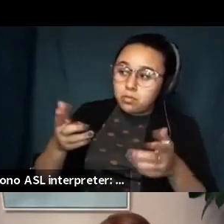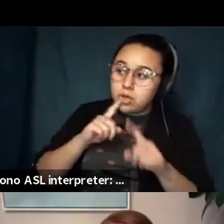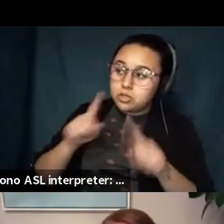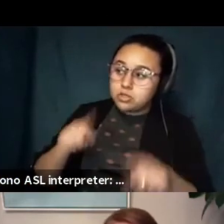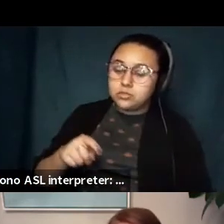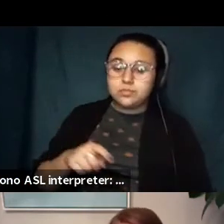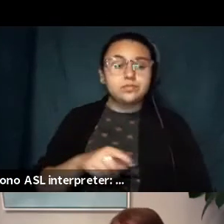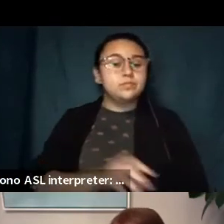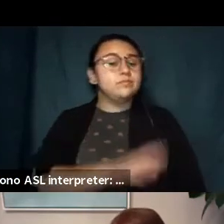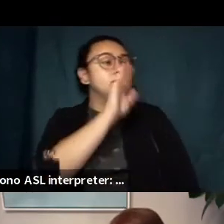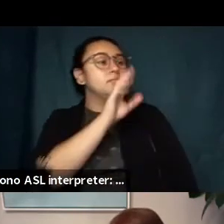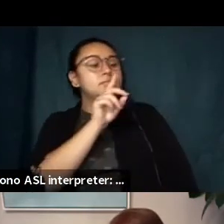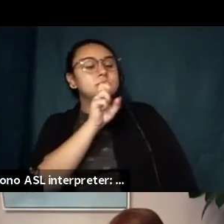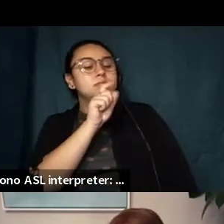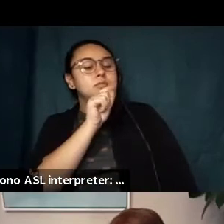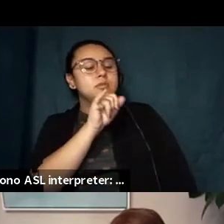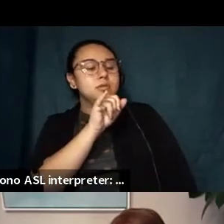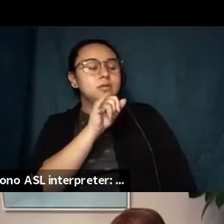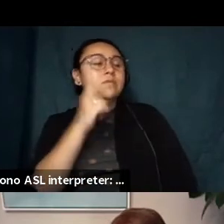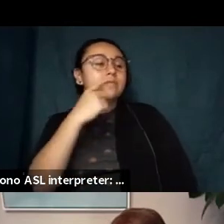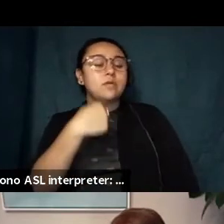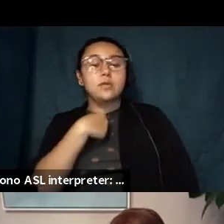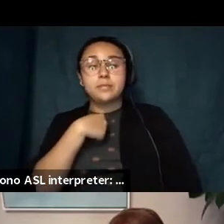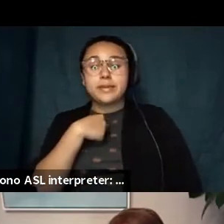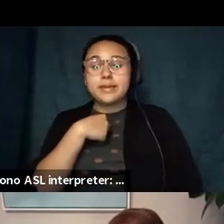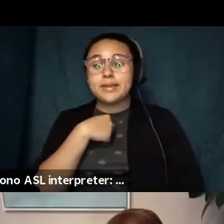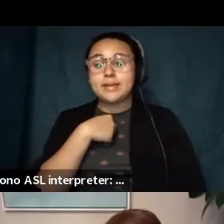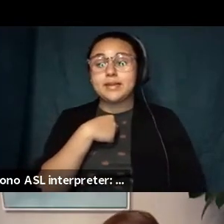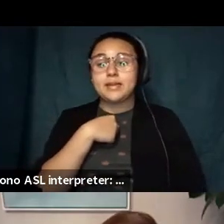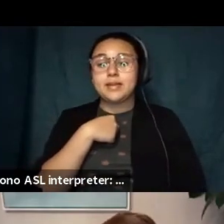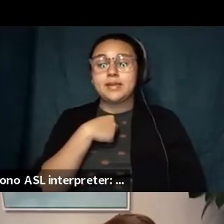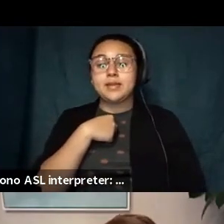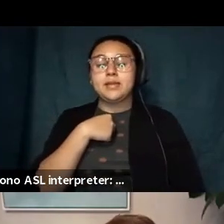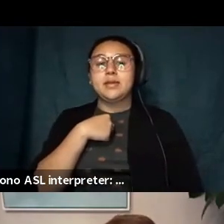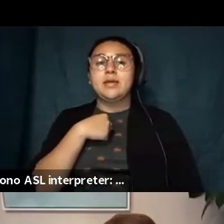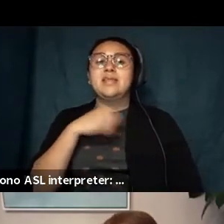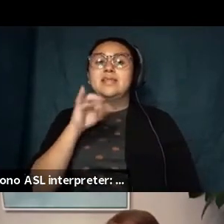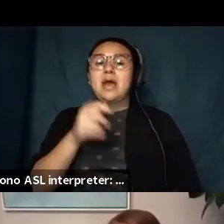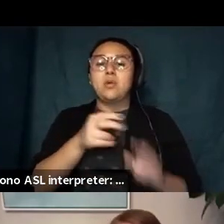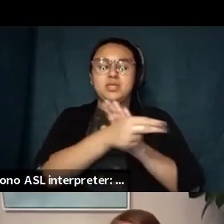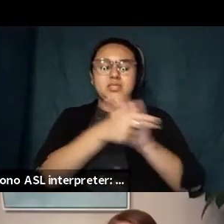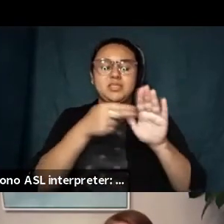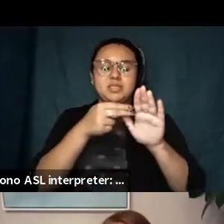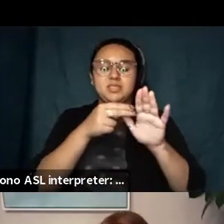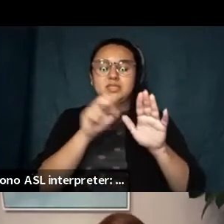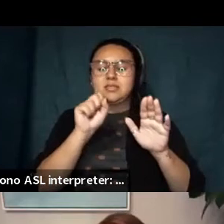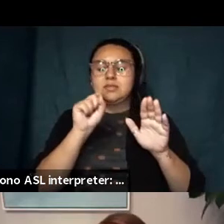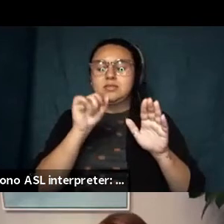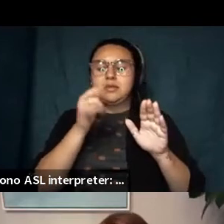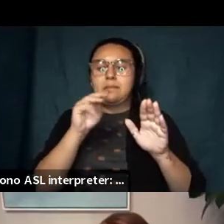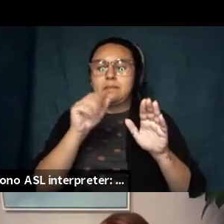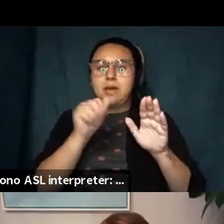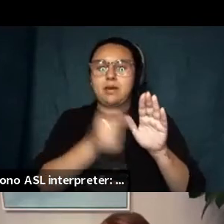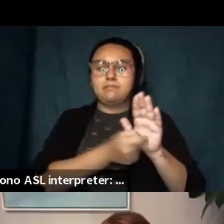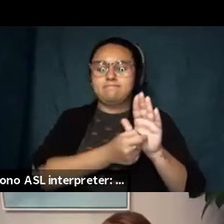i will i'll say that for me it was um destigmatizing what i believe to be true about my